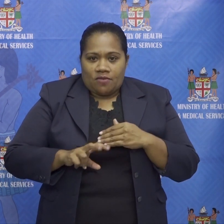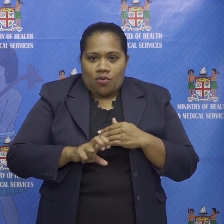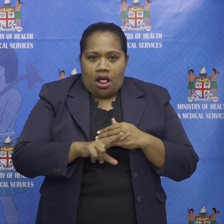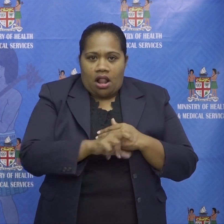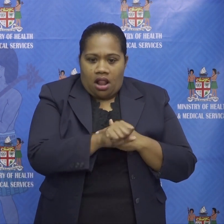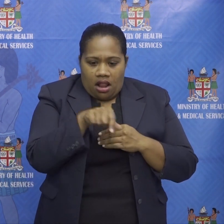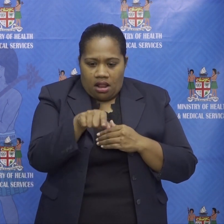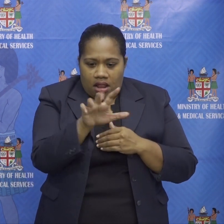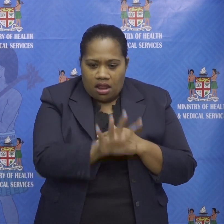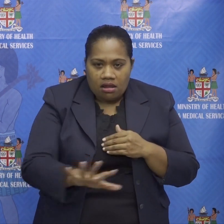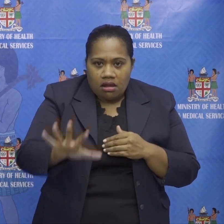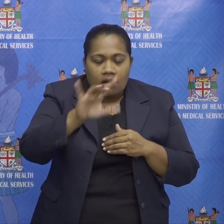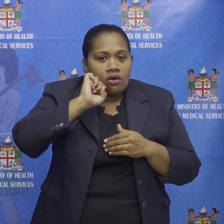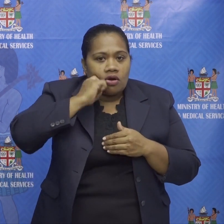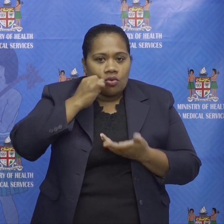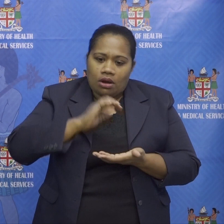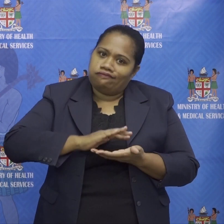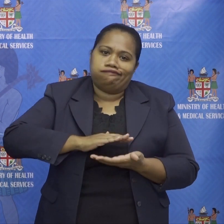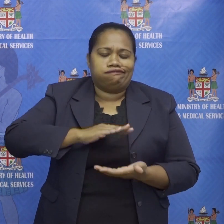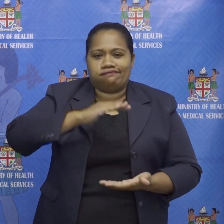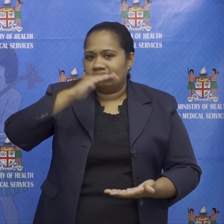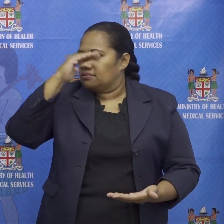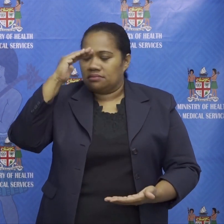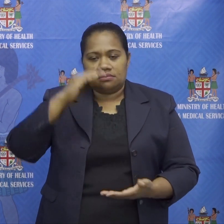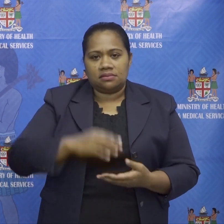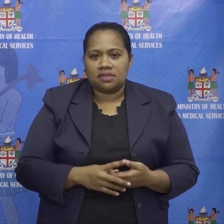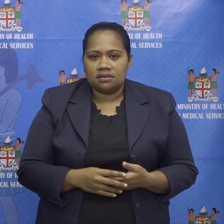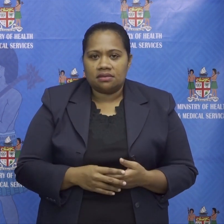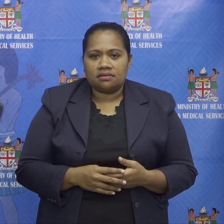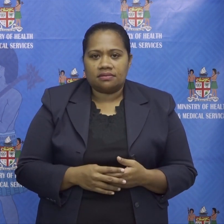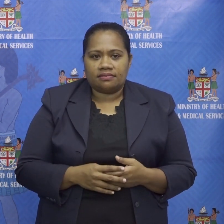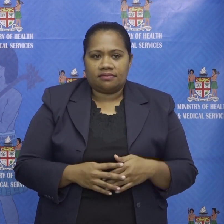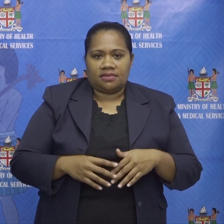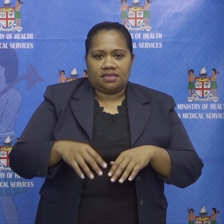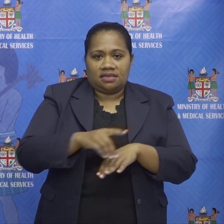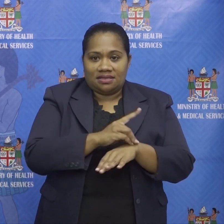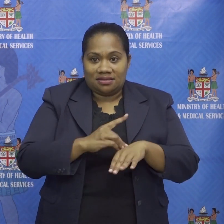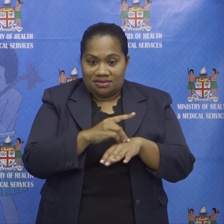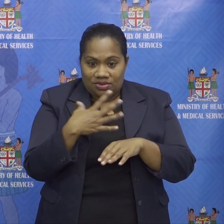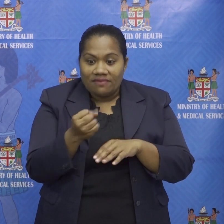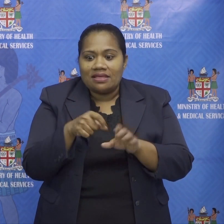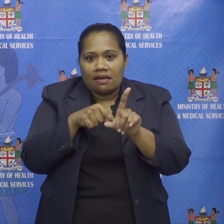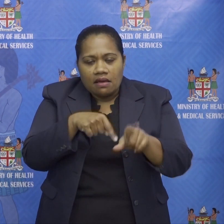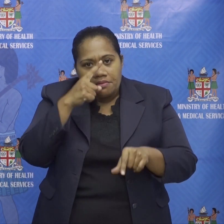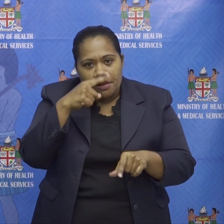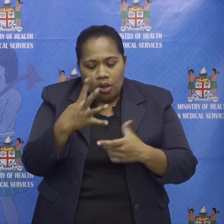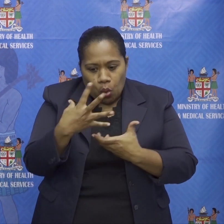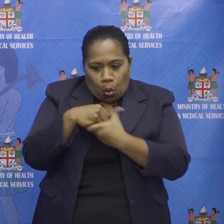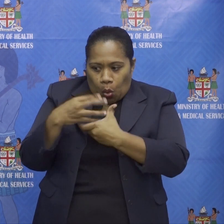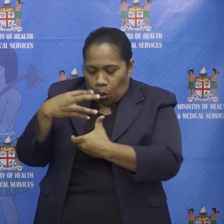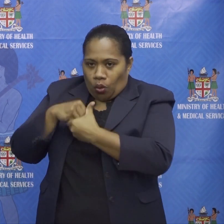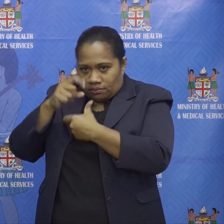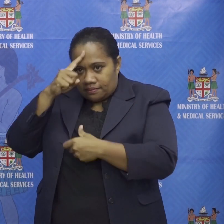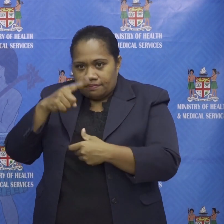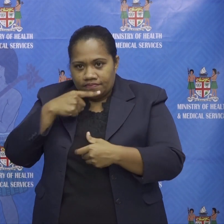progressively then as the disease gets more common then the younger people will start getting sick and